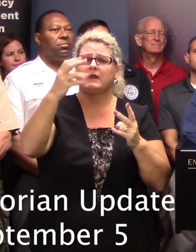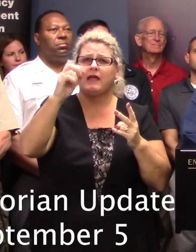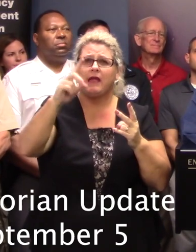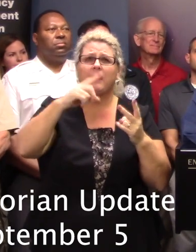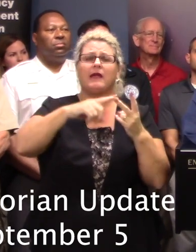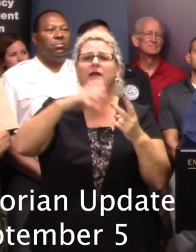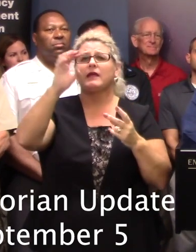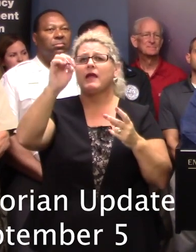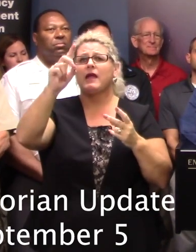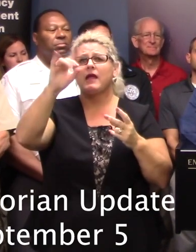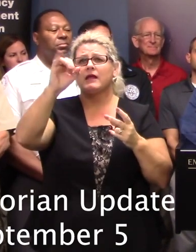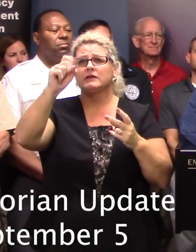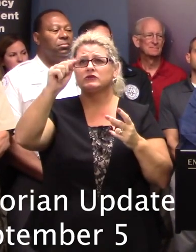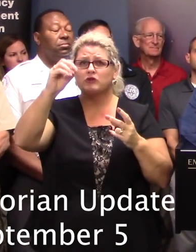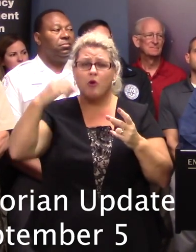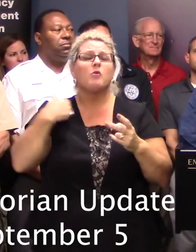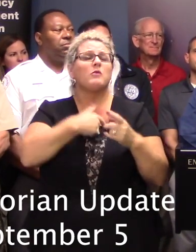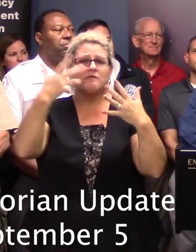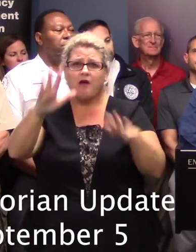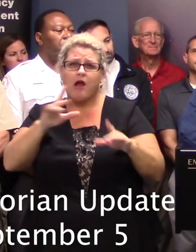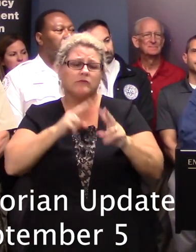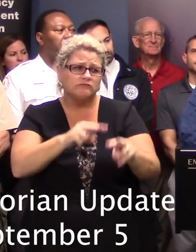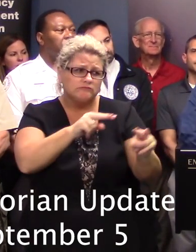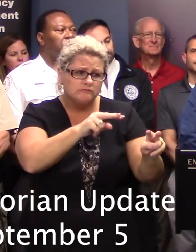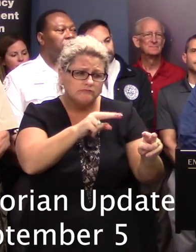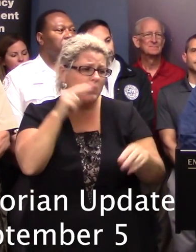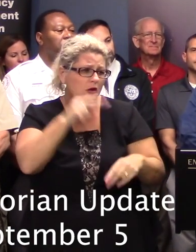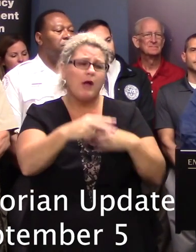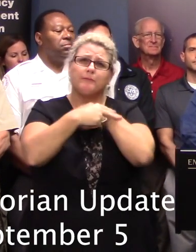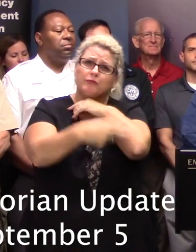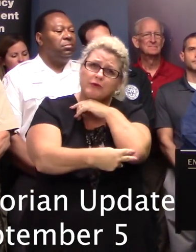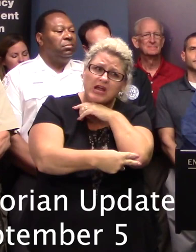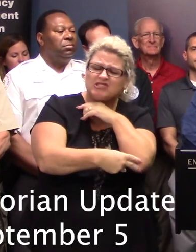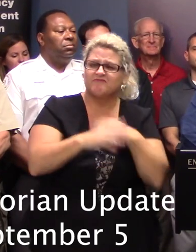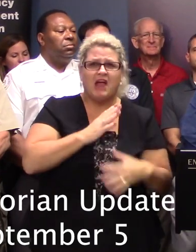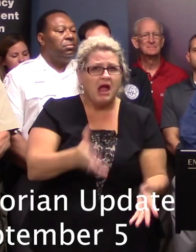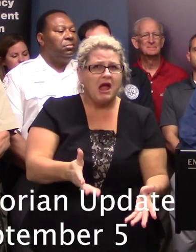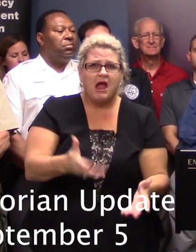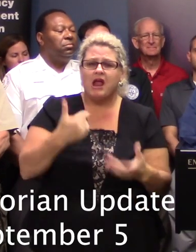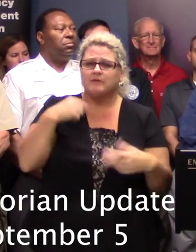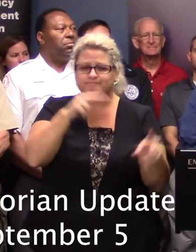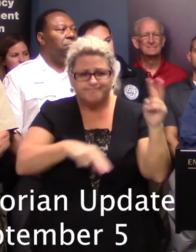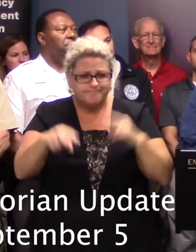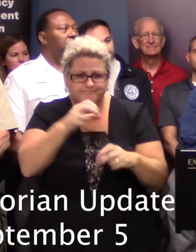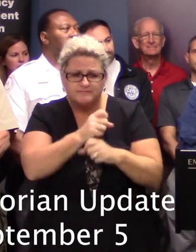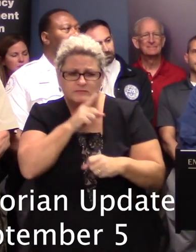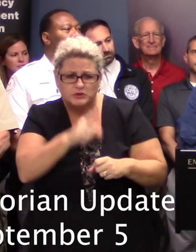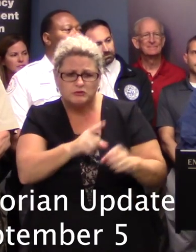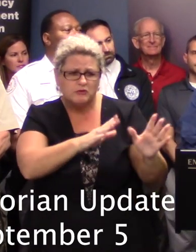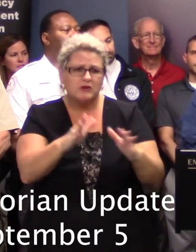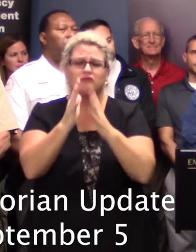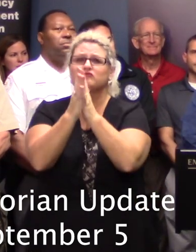in and done our initial assessments with our advanced teams. We've inspected the bridges. The bridges have all checked out fine. We're in the process of doing